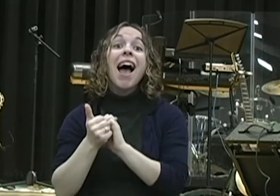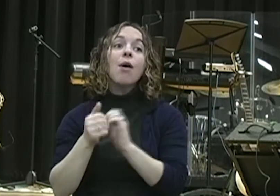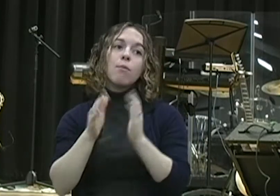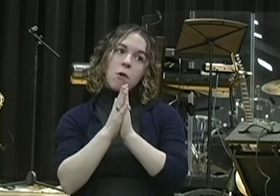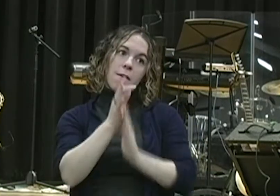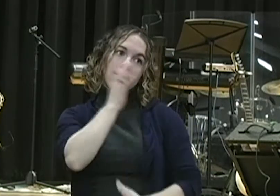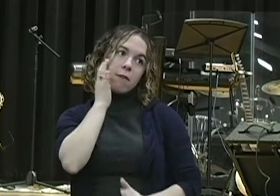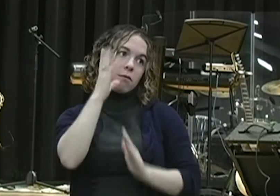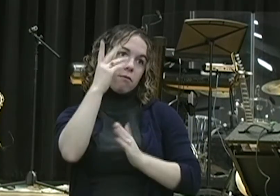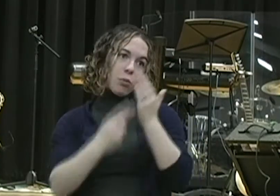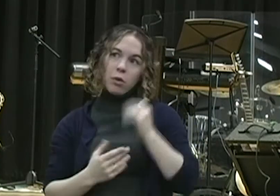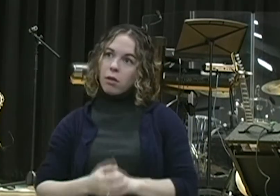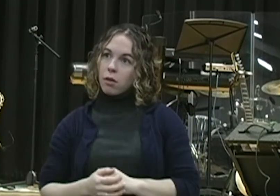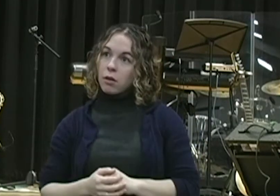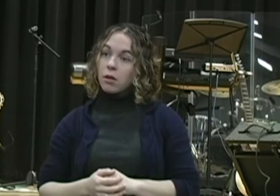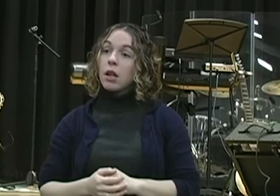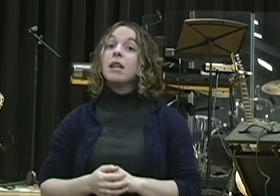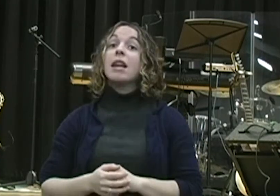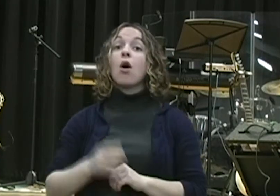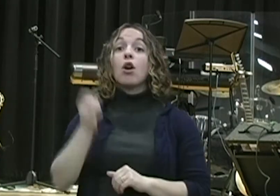Now, we see in chapter 1, Daniel comes onto the scene.